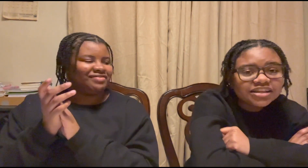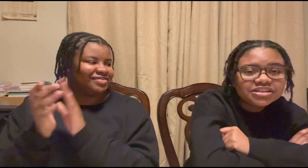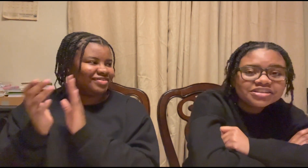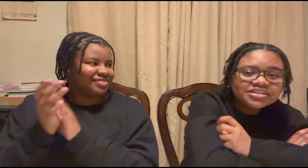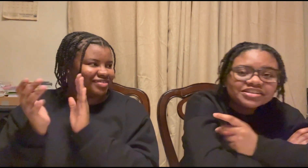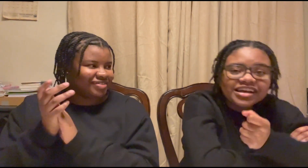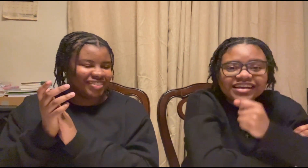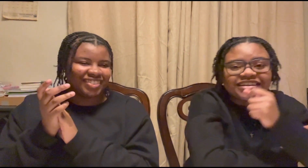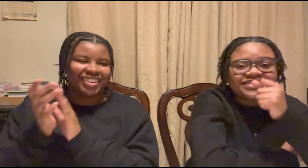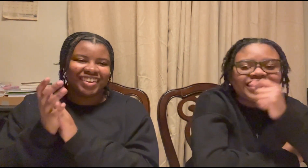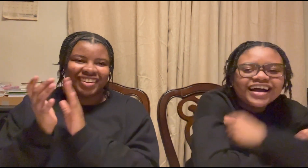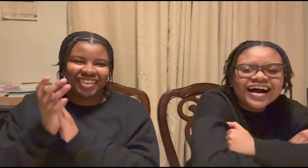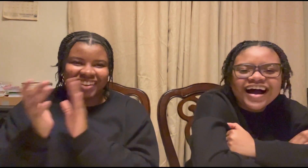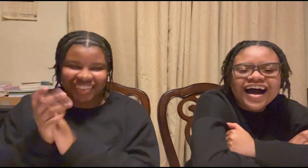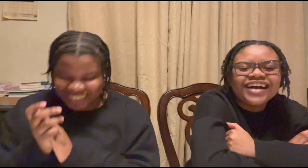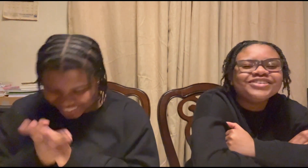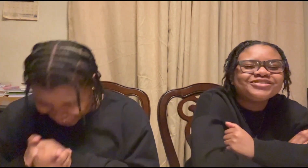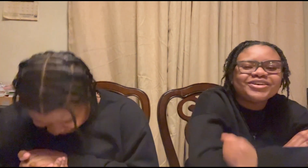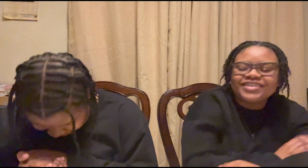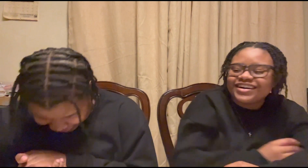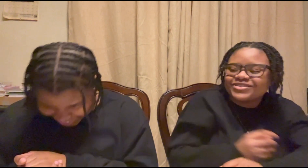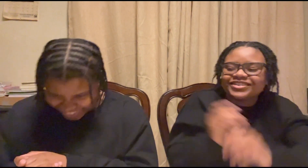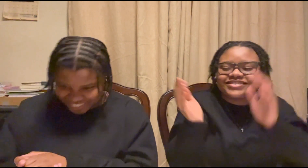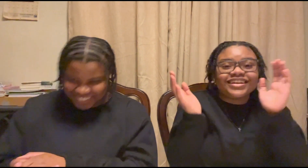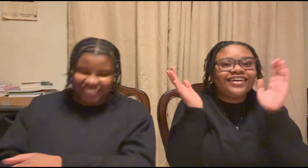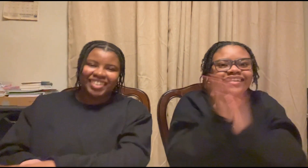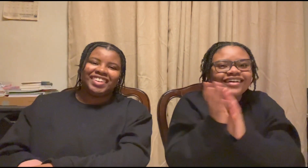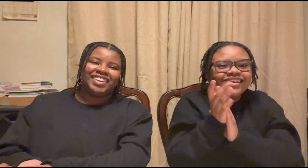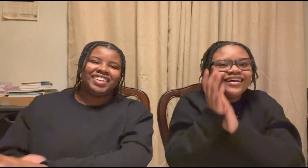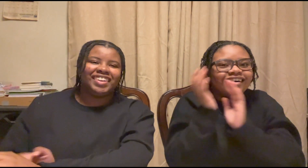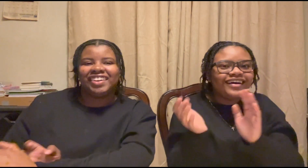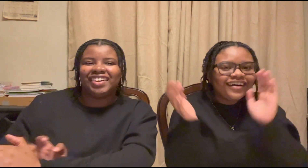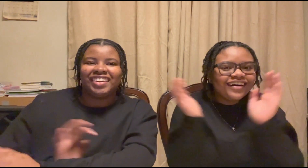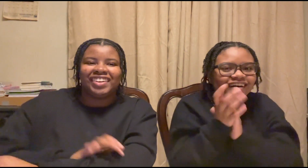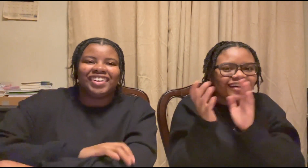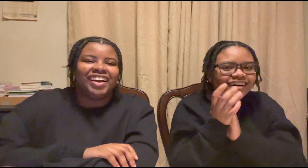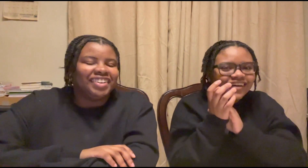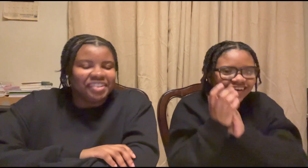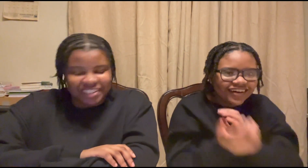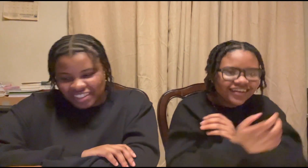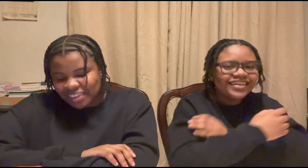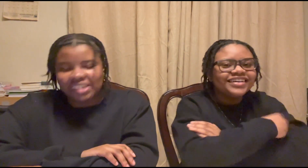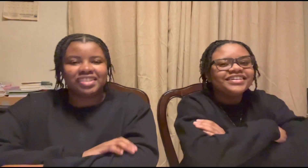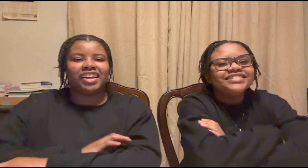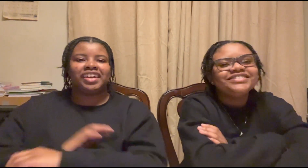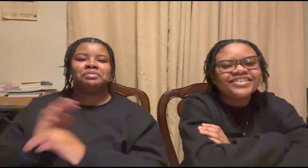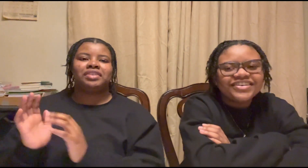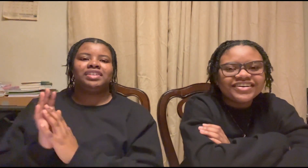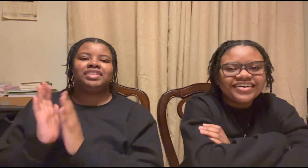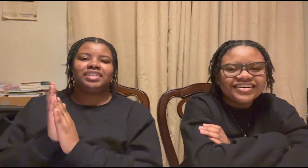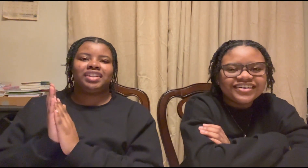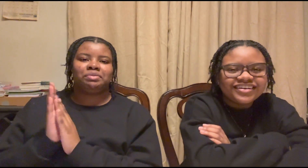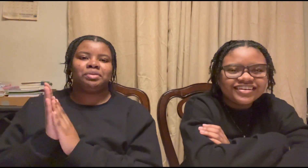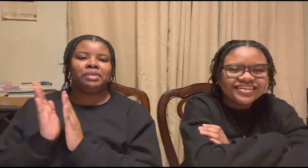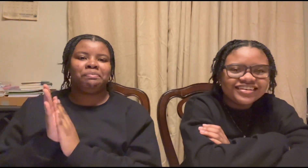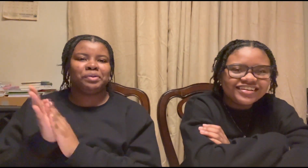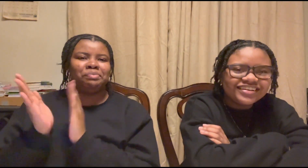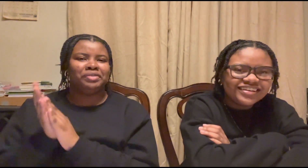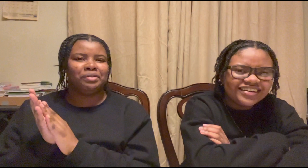you're so awkward i know because i was like i'm trying to come so my boobs don't